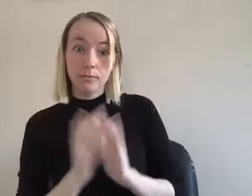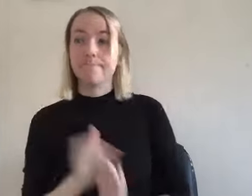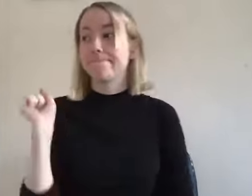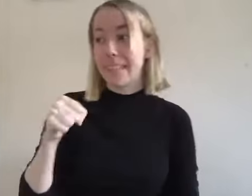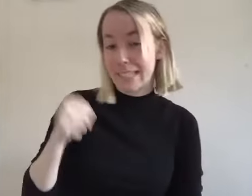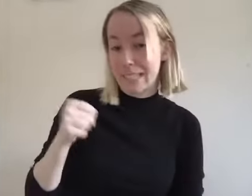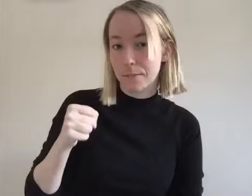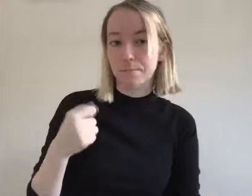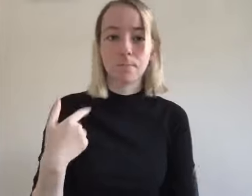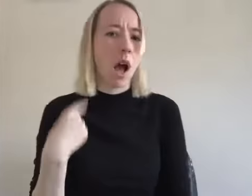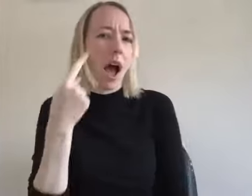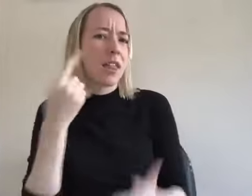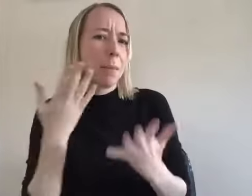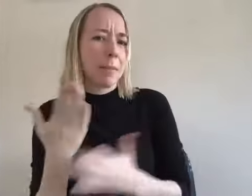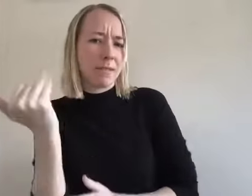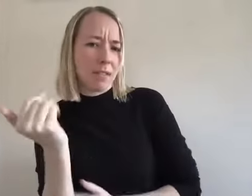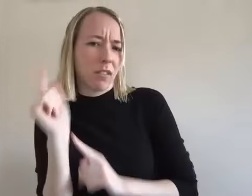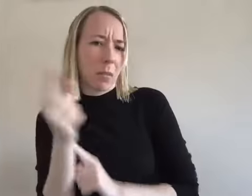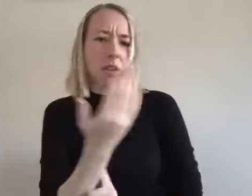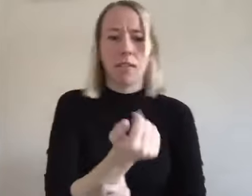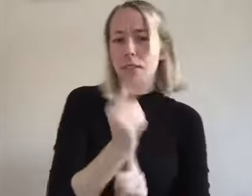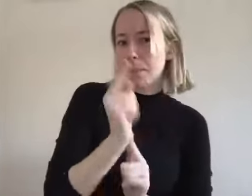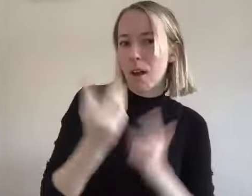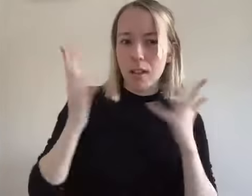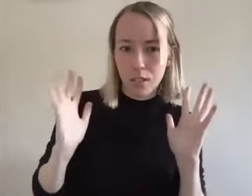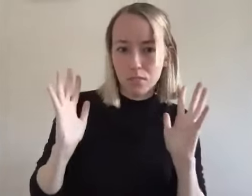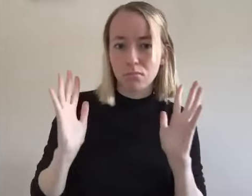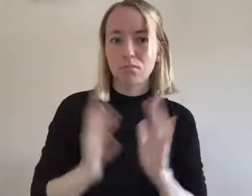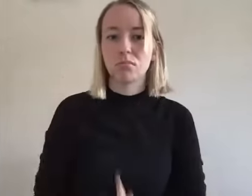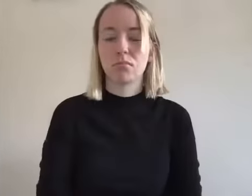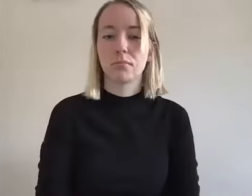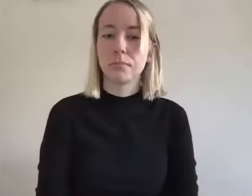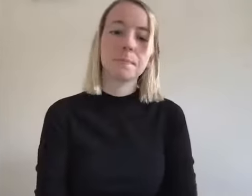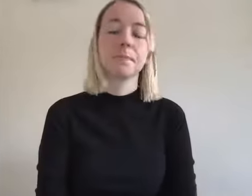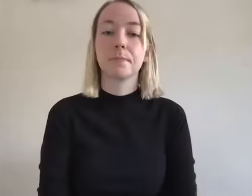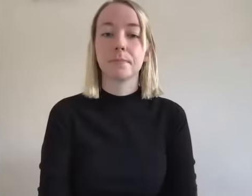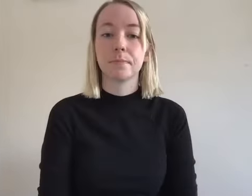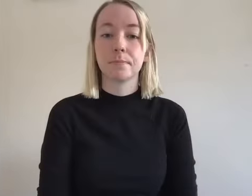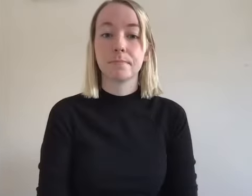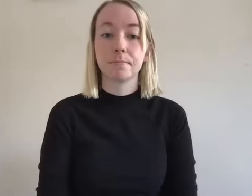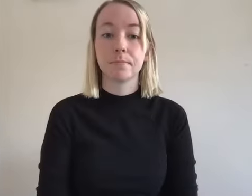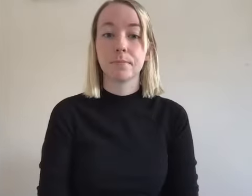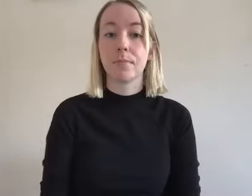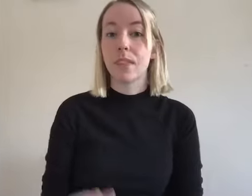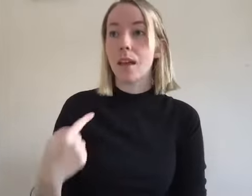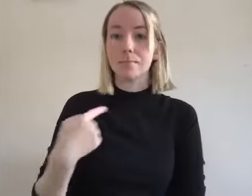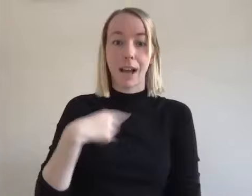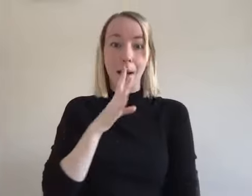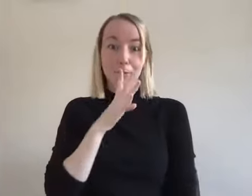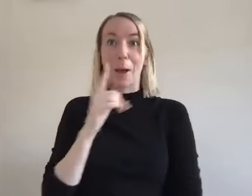i thought we're doing 15 minutes each yvonne i'm